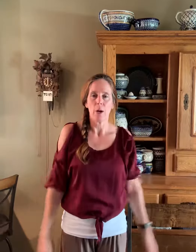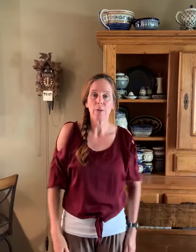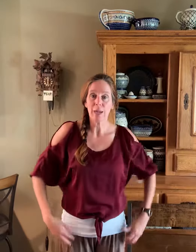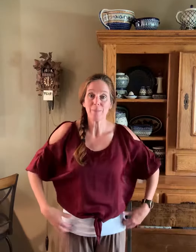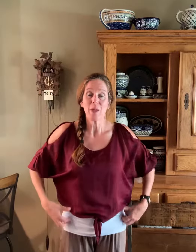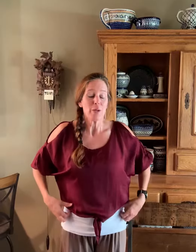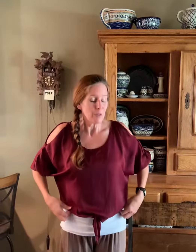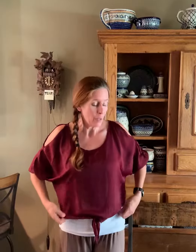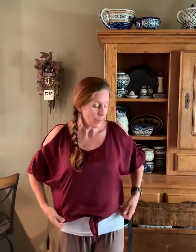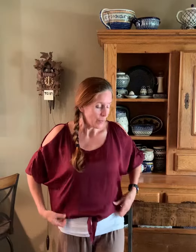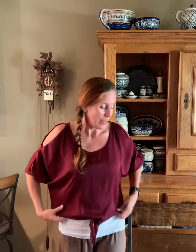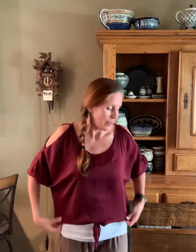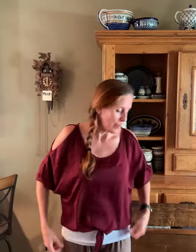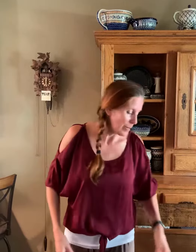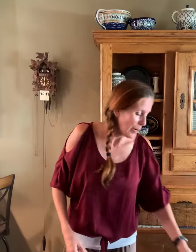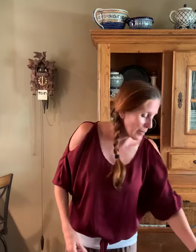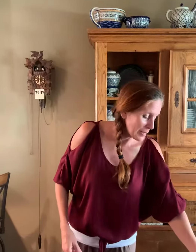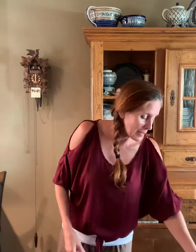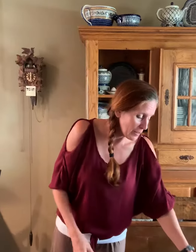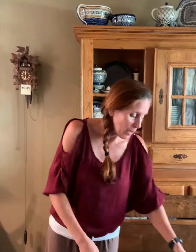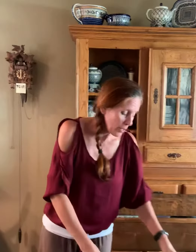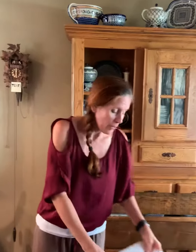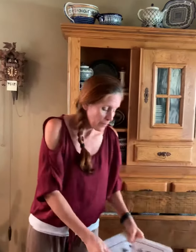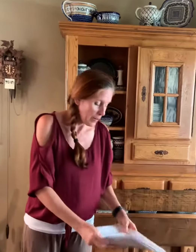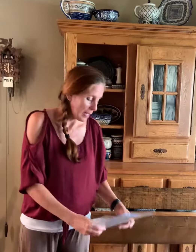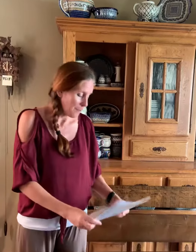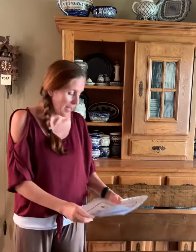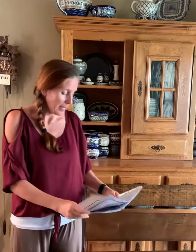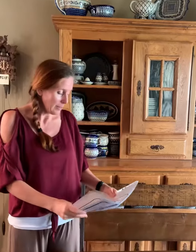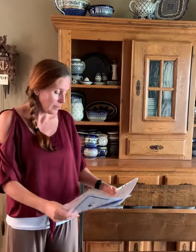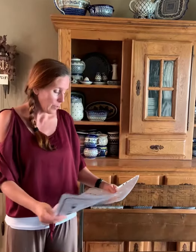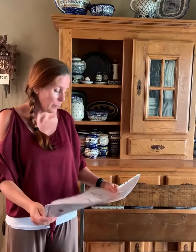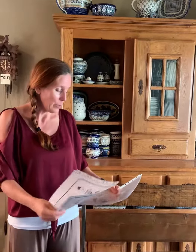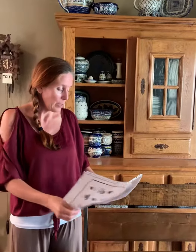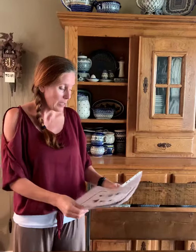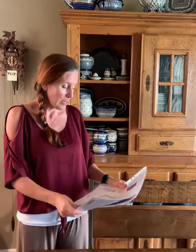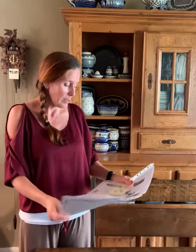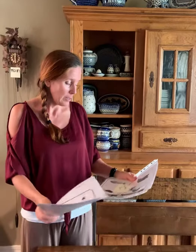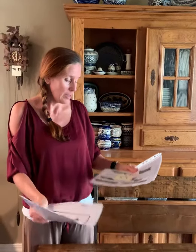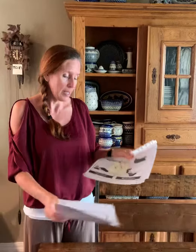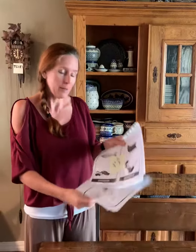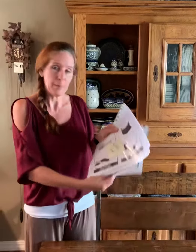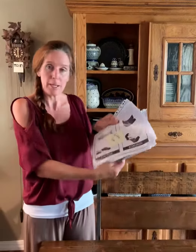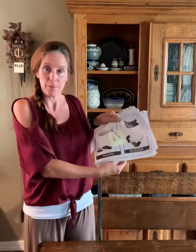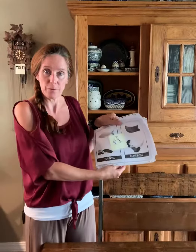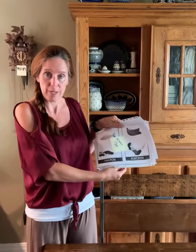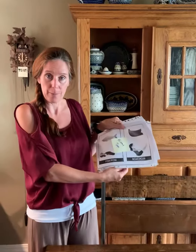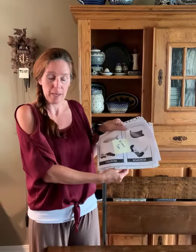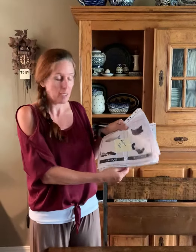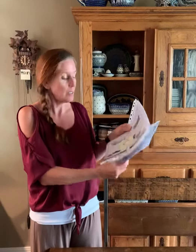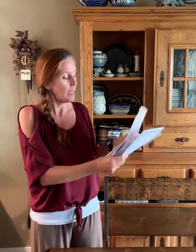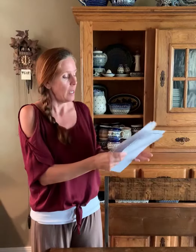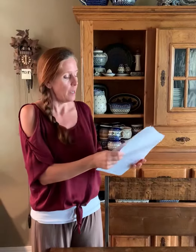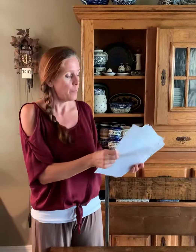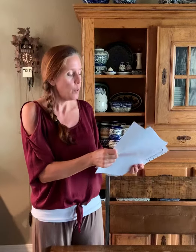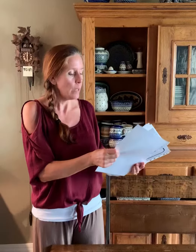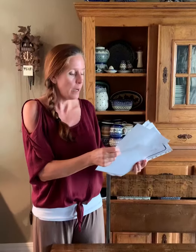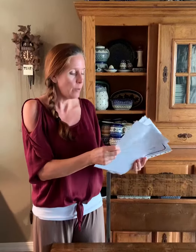Okay, so we are still on our Friday packet, so please pick up your Friday packet and pull out